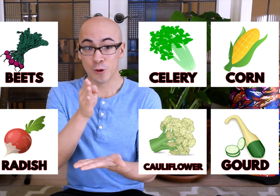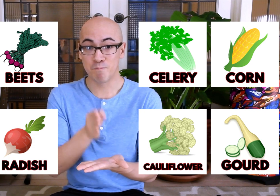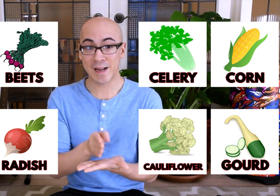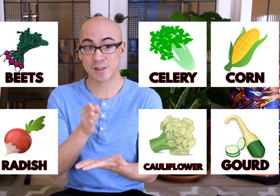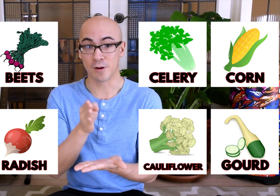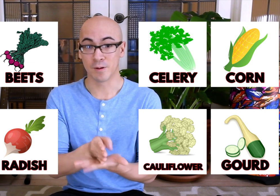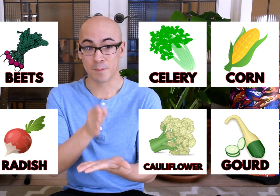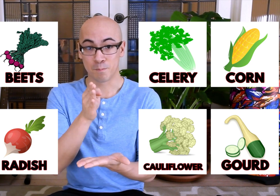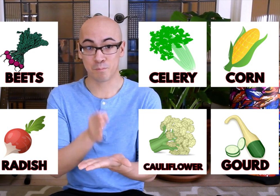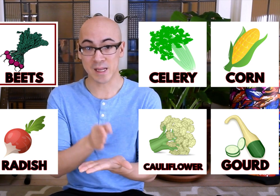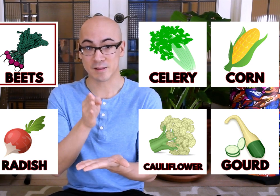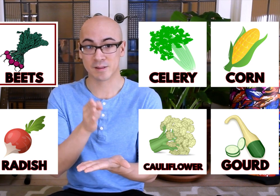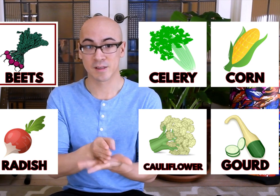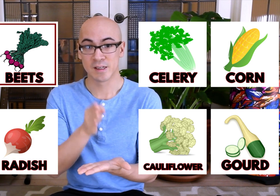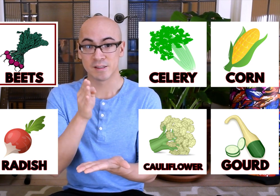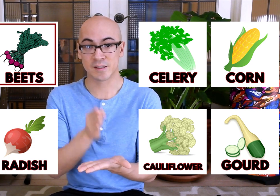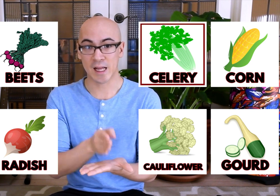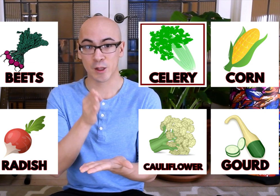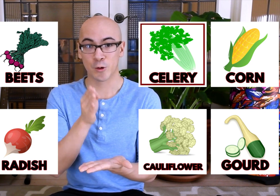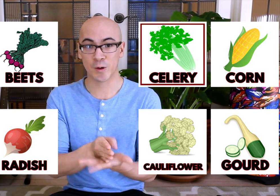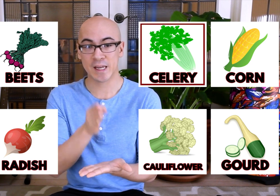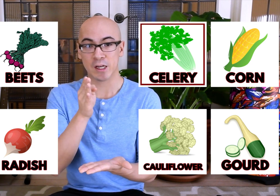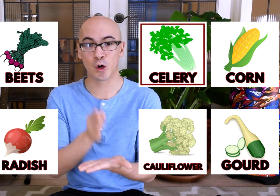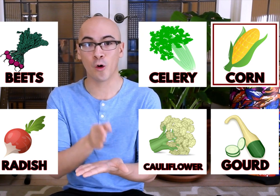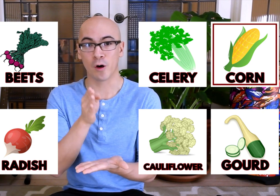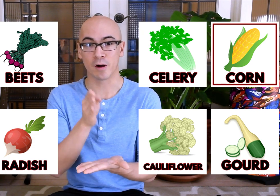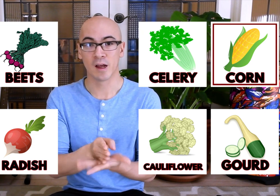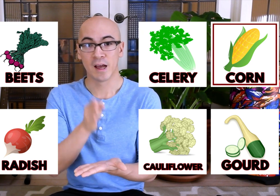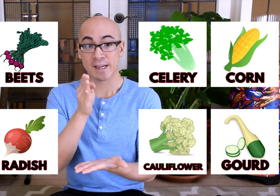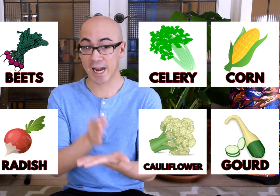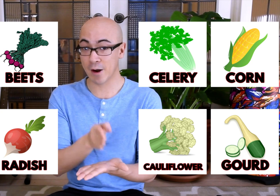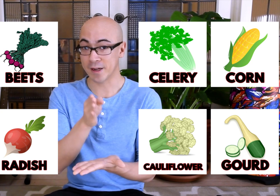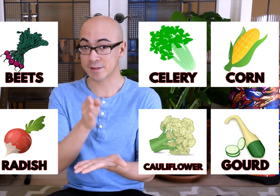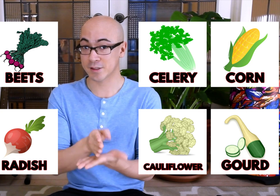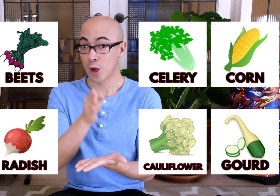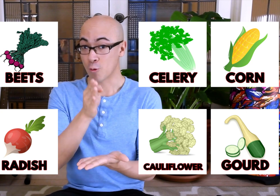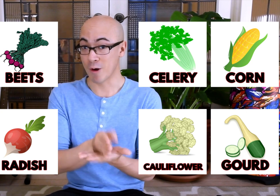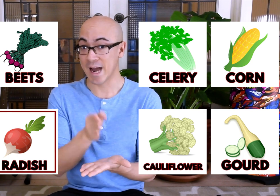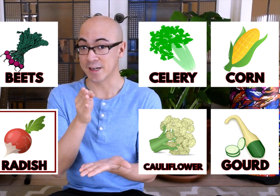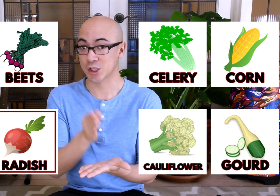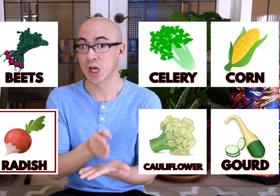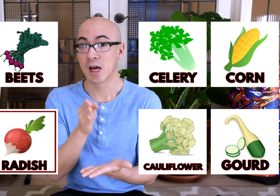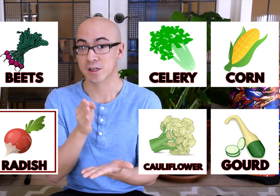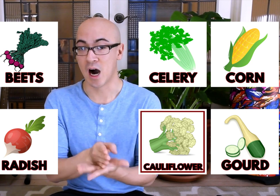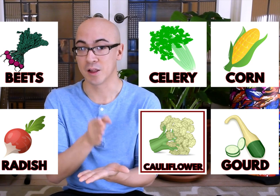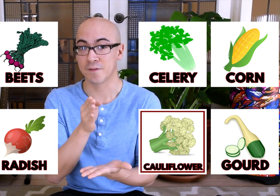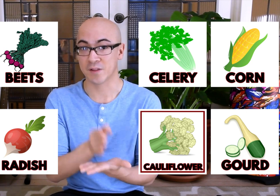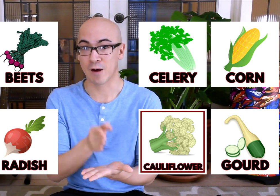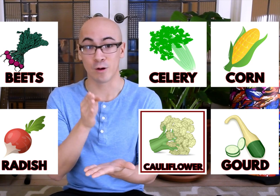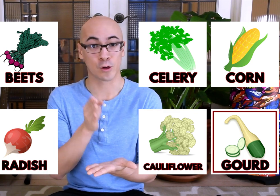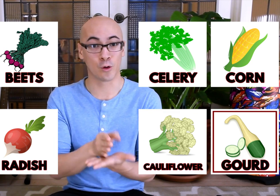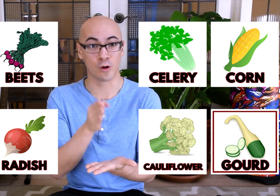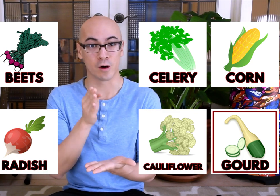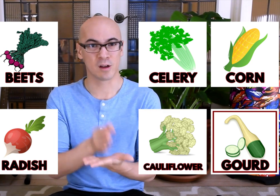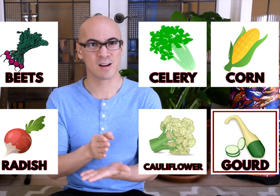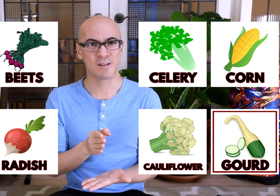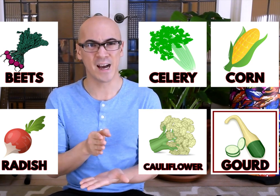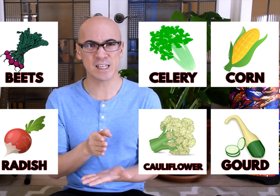Tomato, beets, celery, corn. Carrots, radish, cauliflower, gourd. Nice